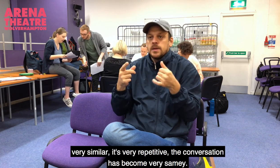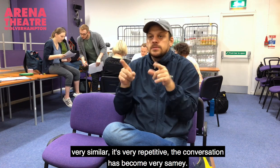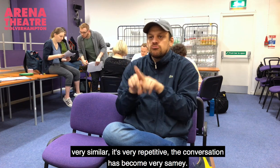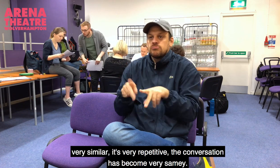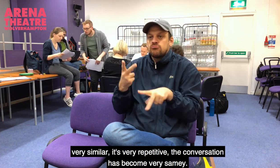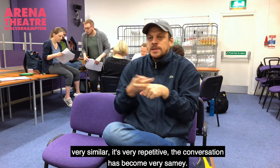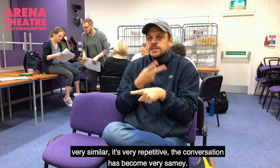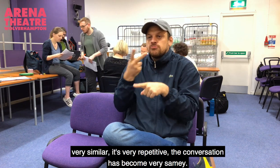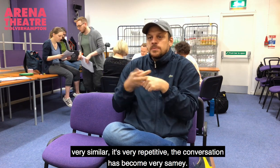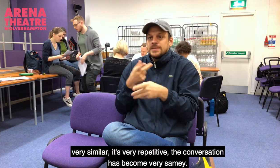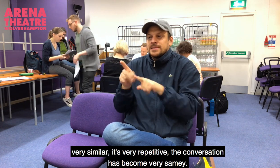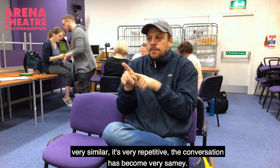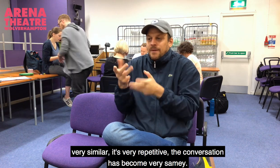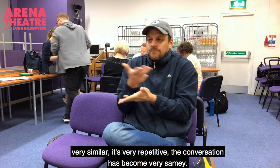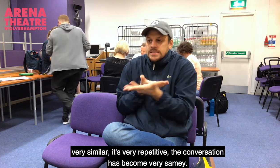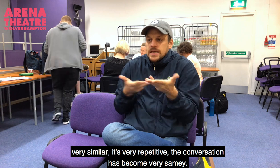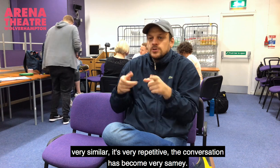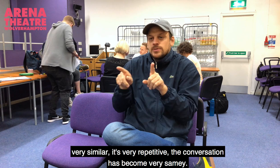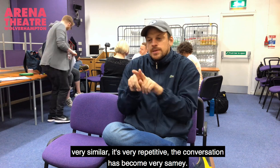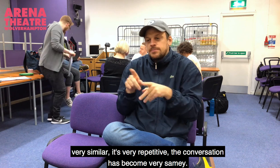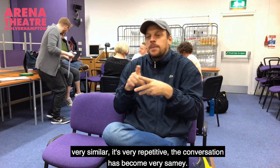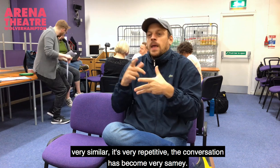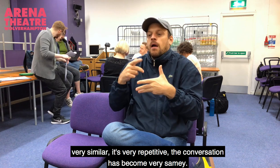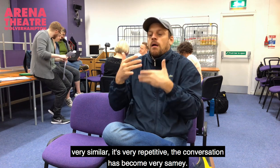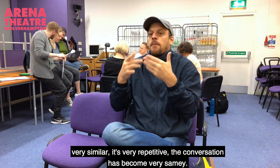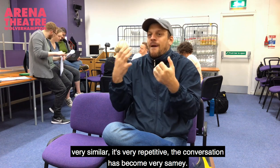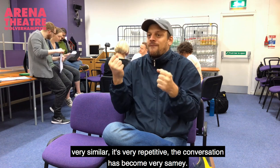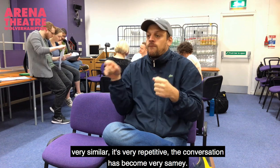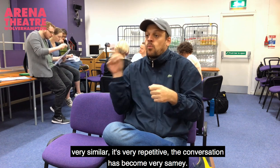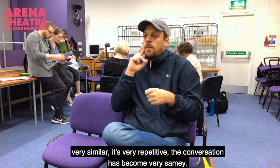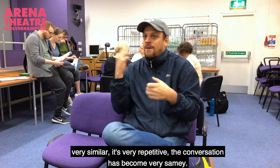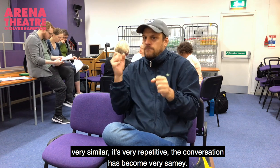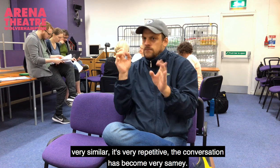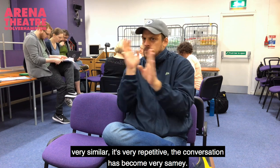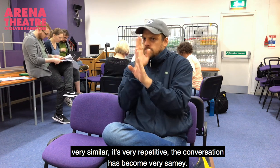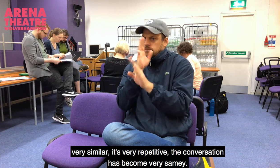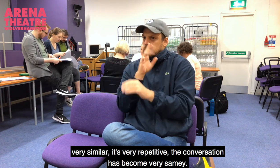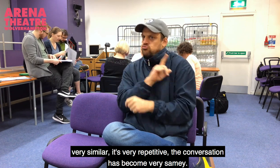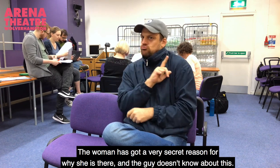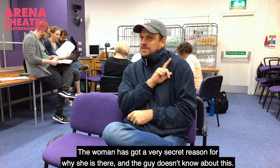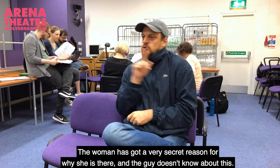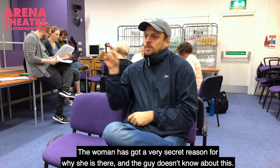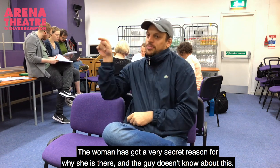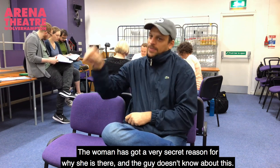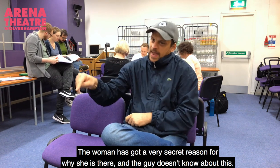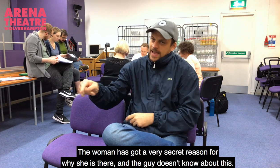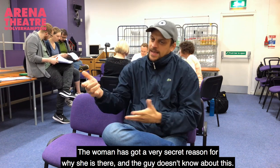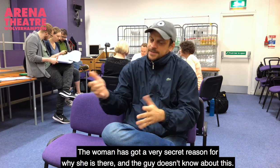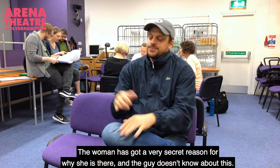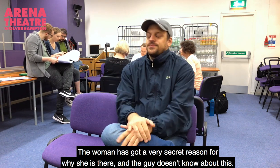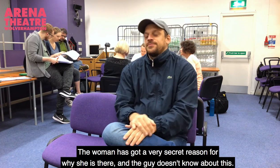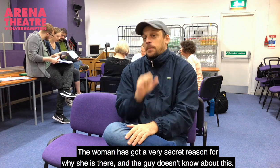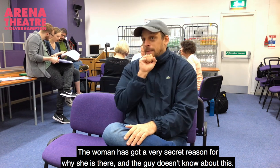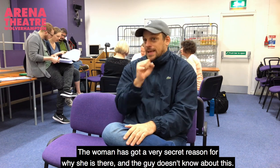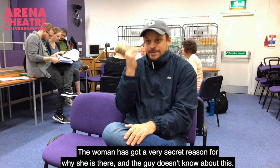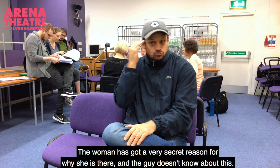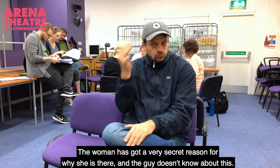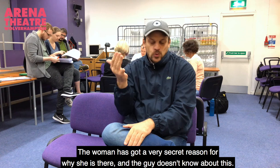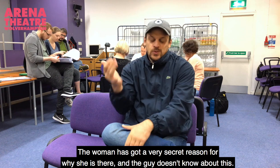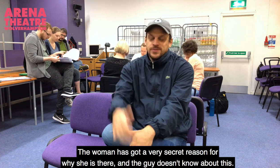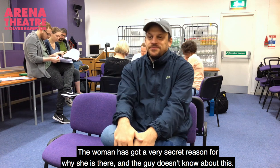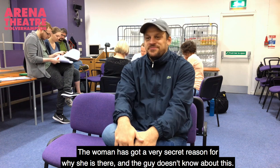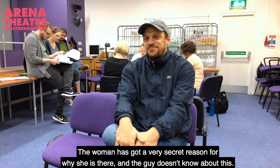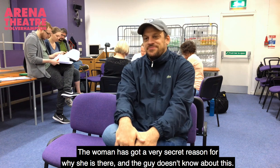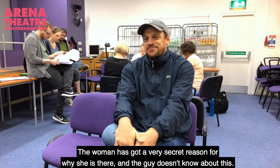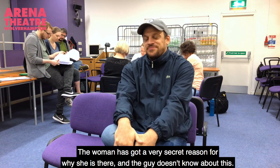very very similar it's very repetitive the conversation become very samey but the woman has got a very very secret